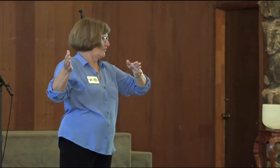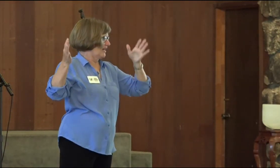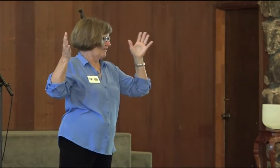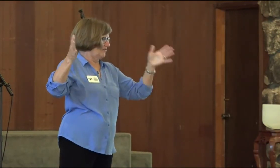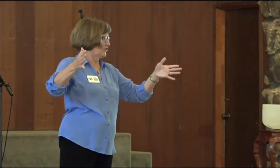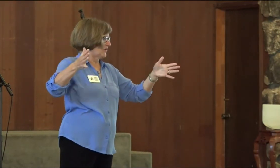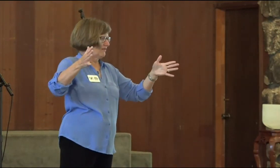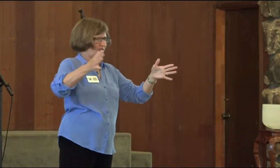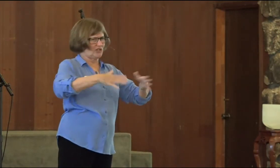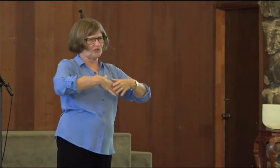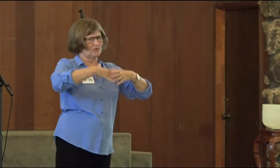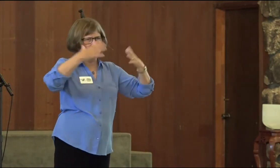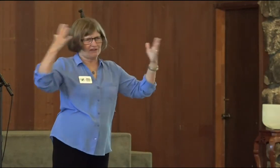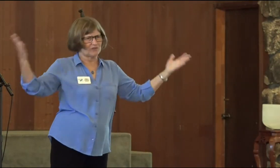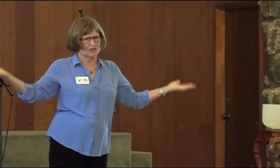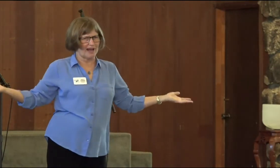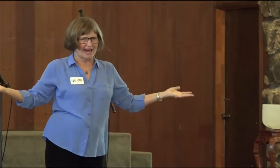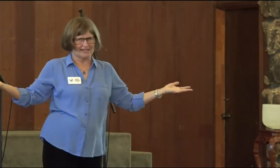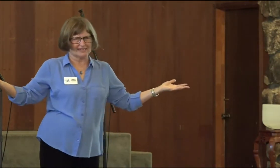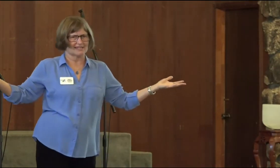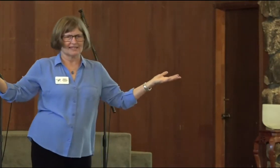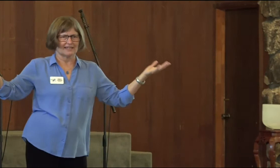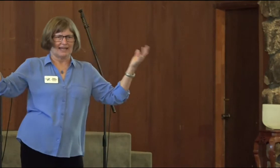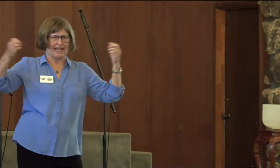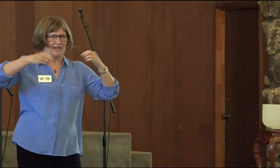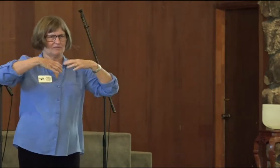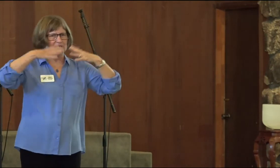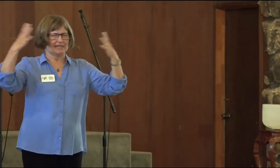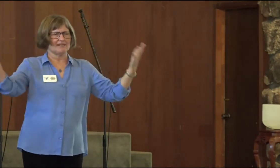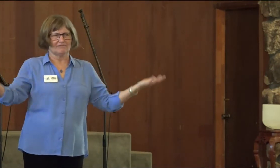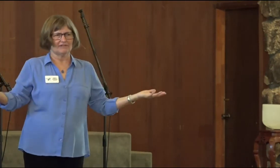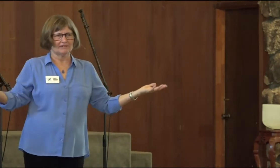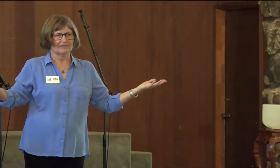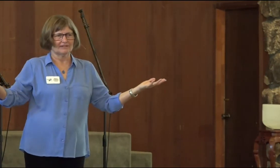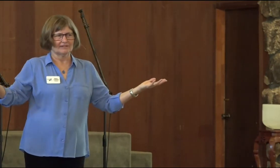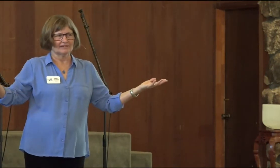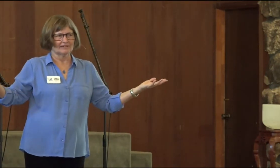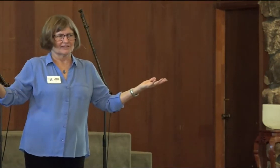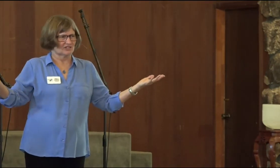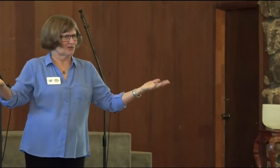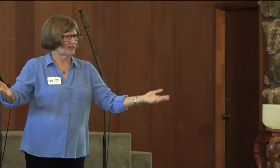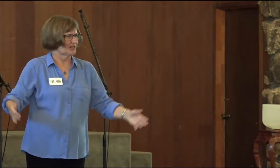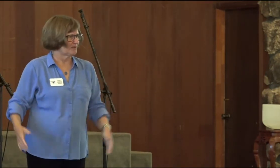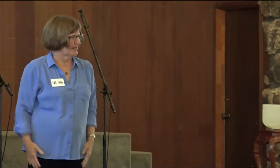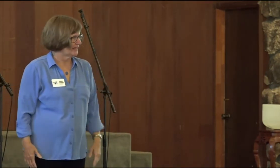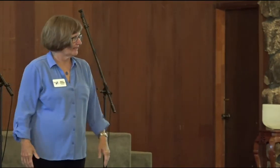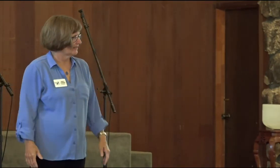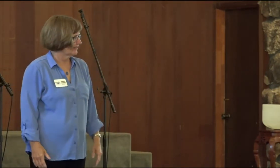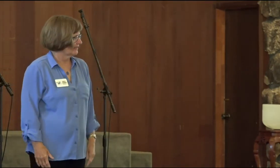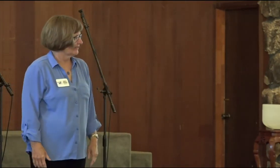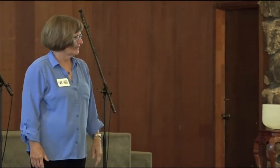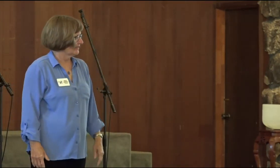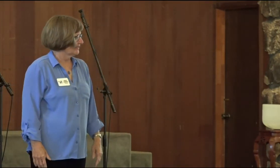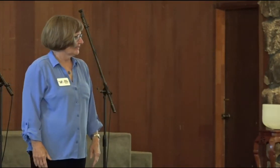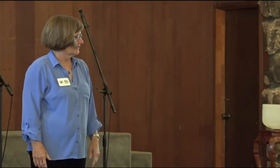And whatever is right for you, you ask and believe, so it shall be.